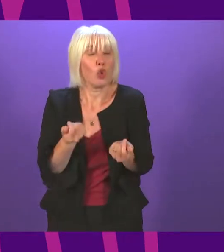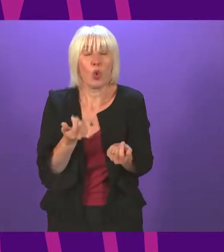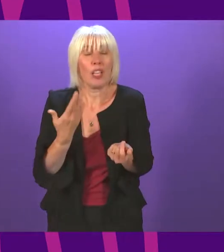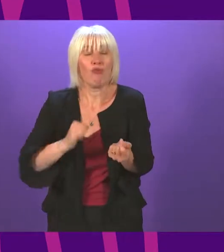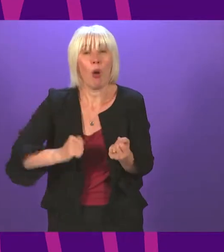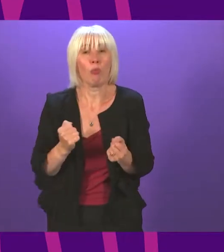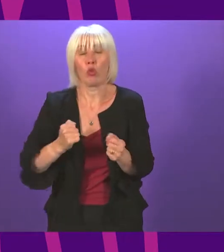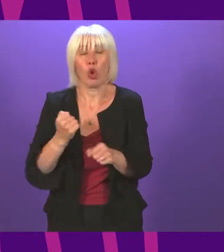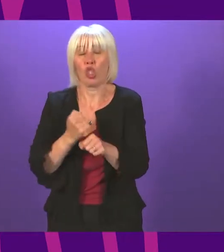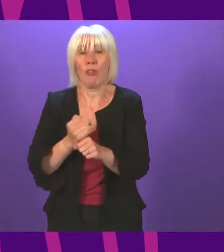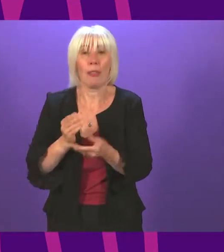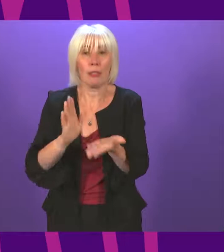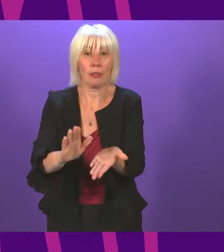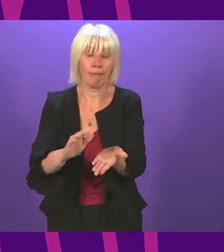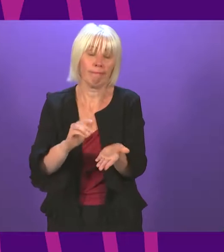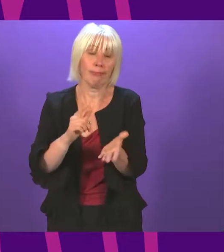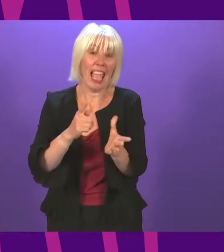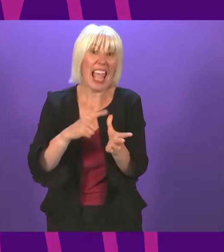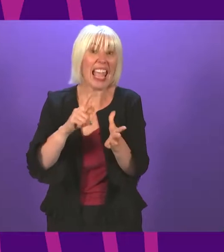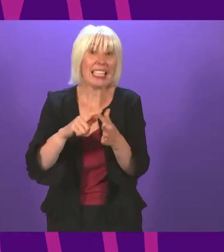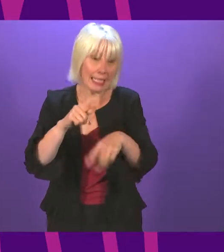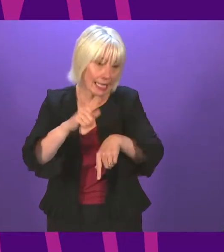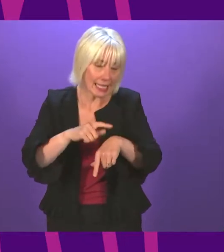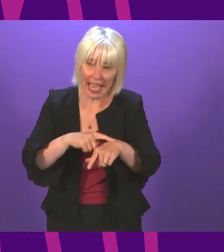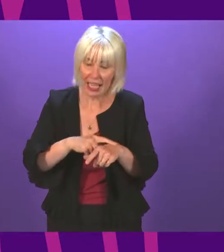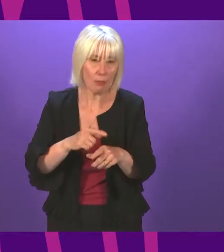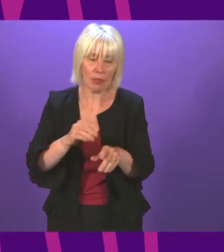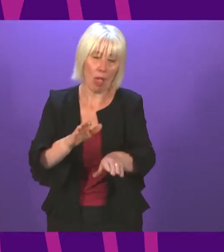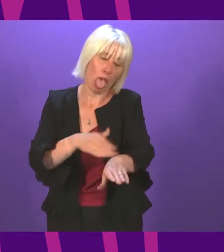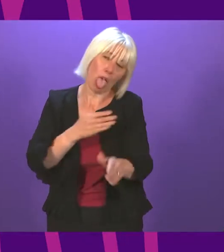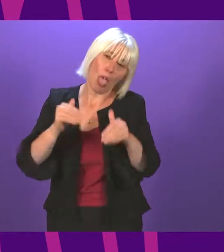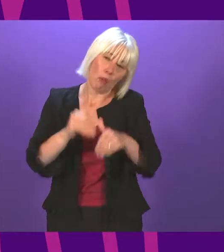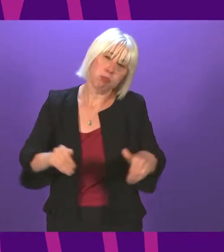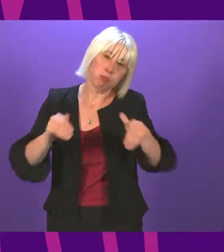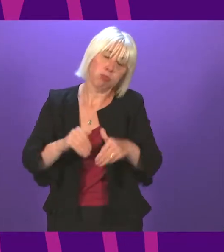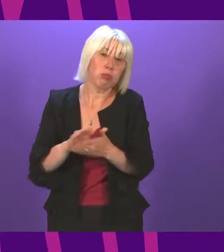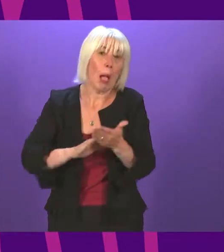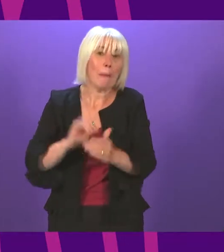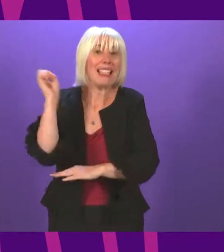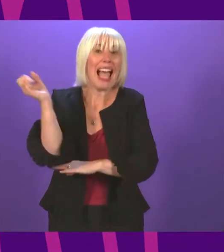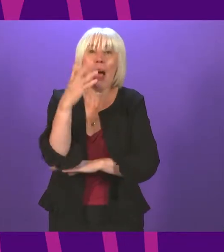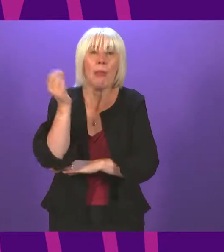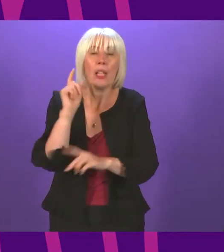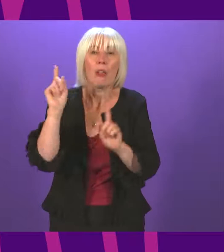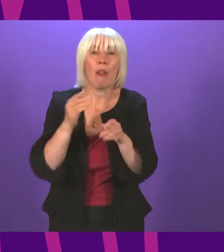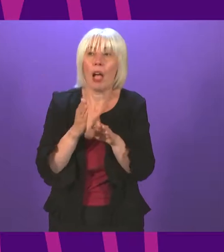Turnaround times at A&E are far too long. And that stops ambulances being available for their next call. A quick trip